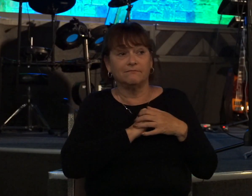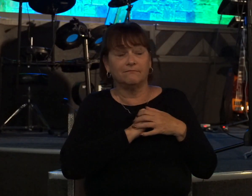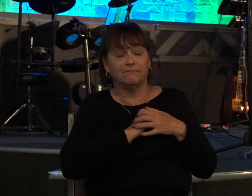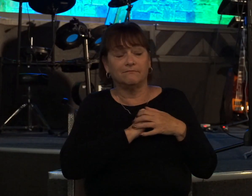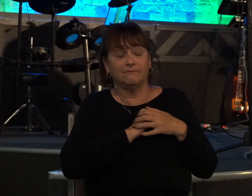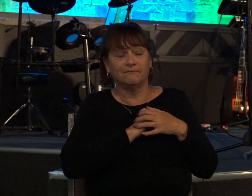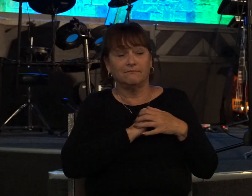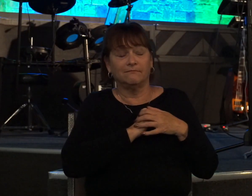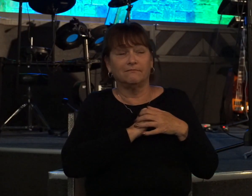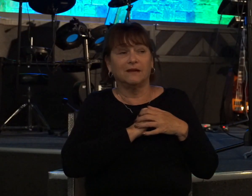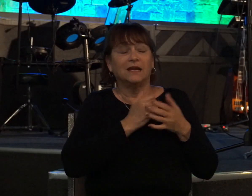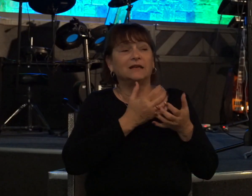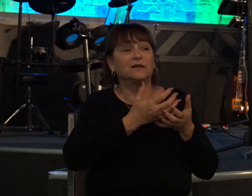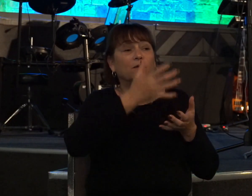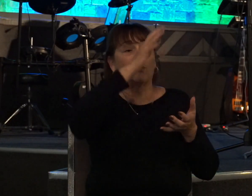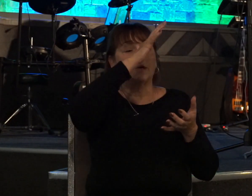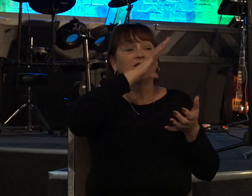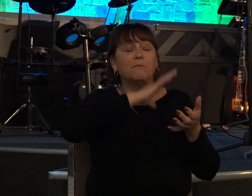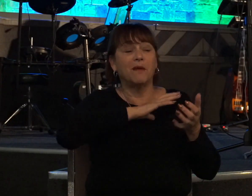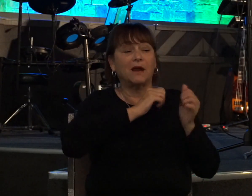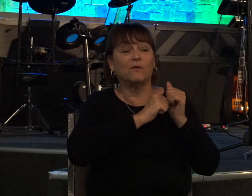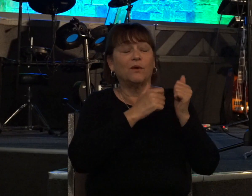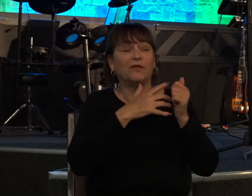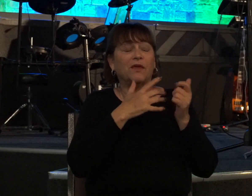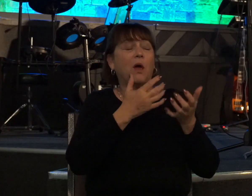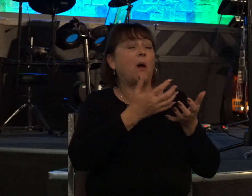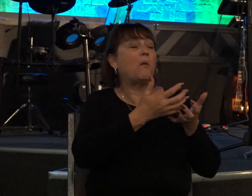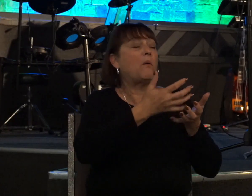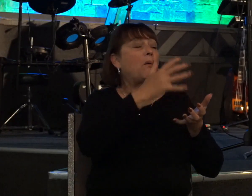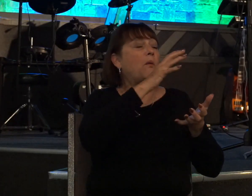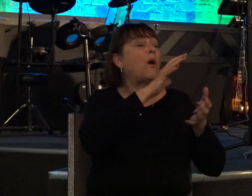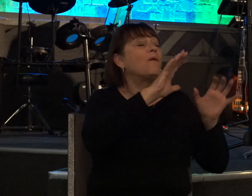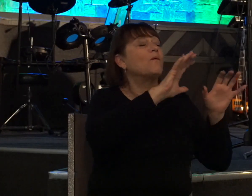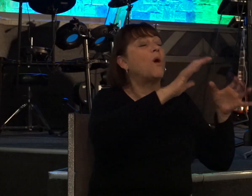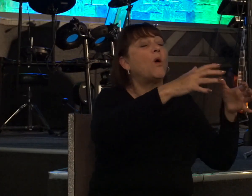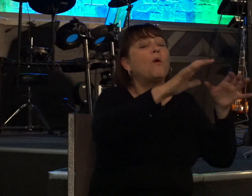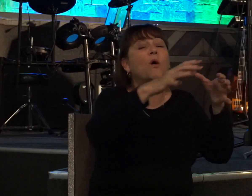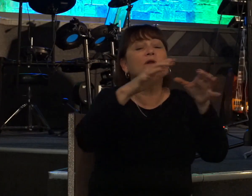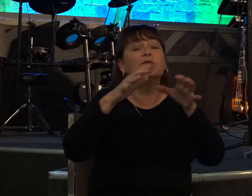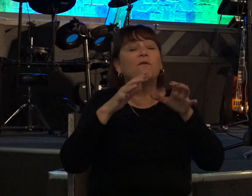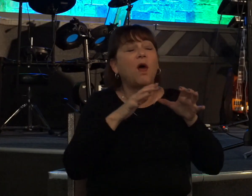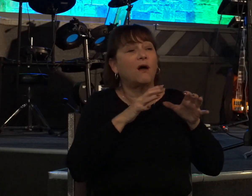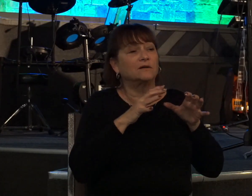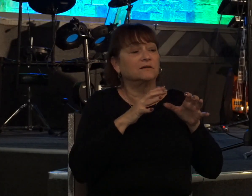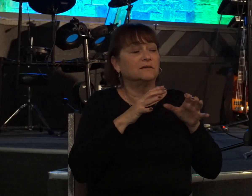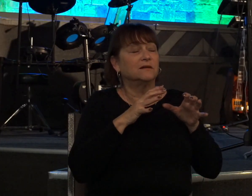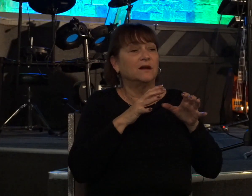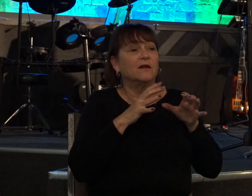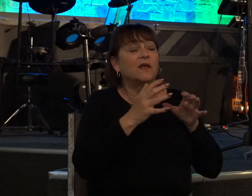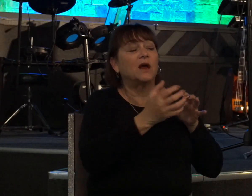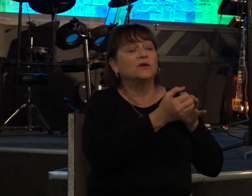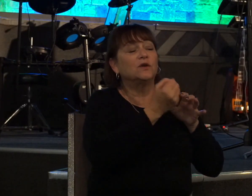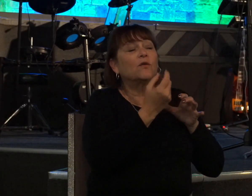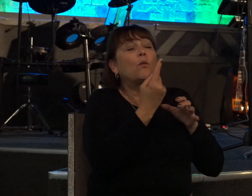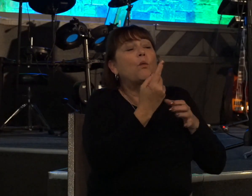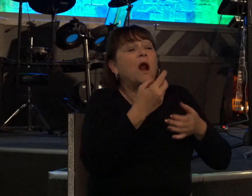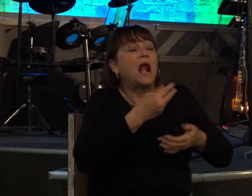he's the rich man with exceedingly abundant herds and flocks that took that one little lamb from the poor man